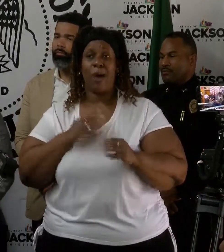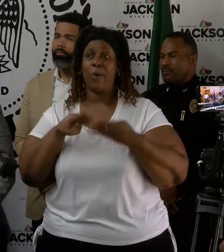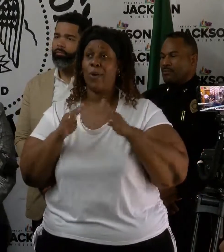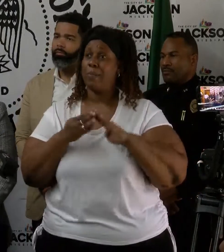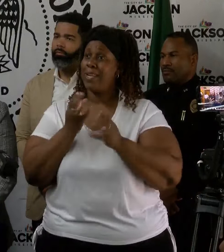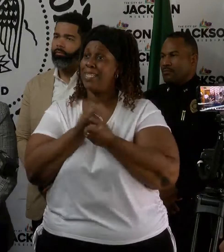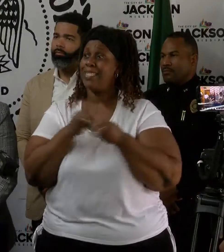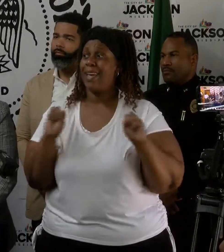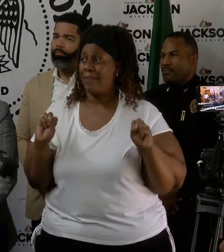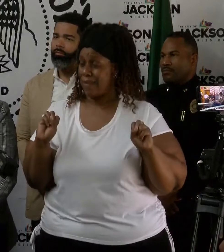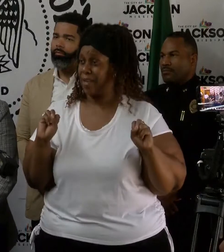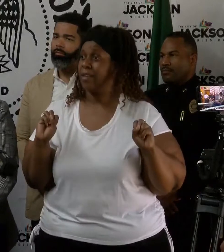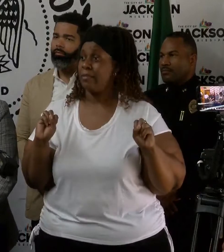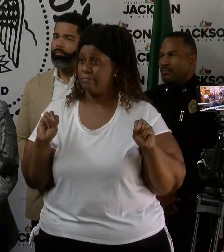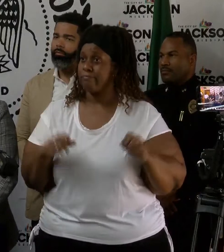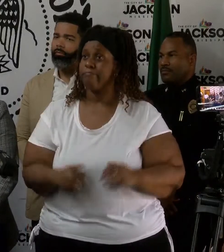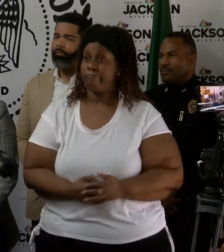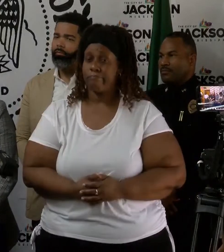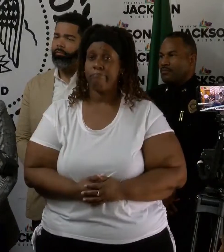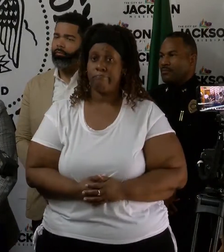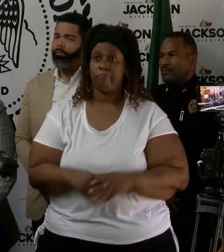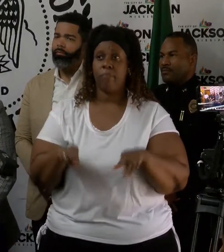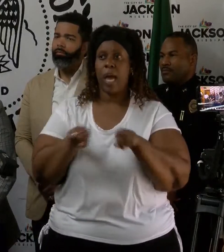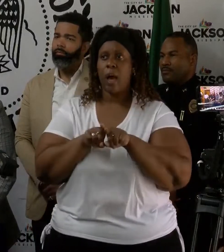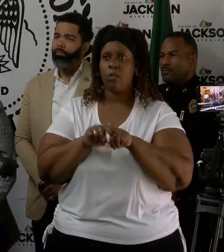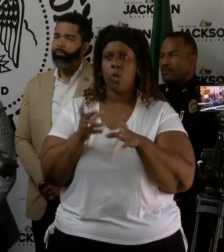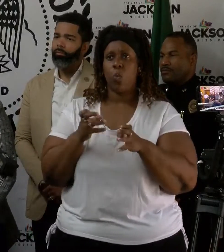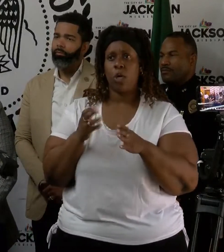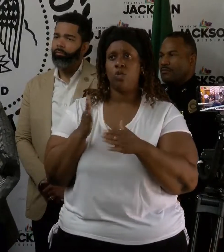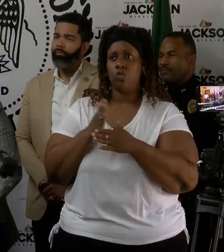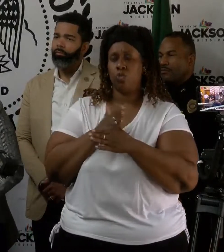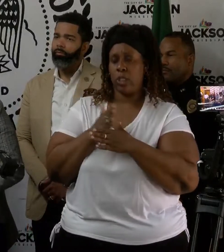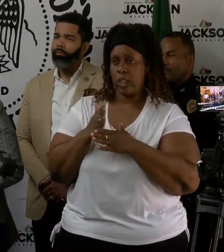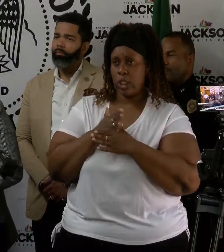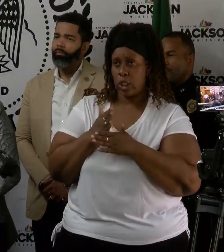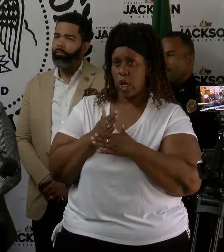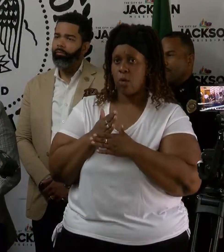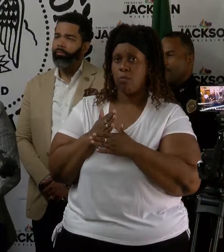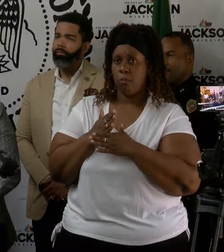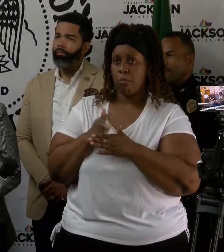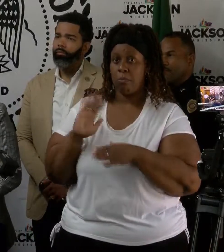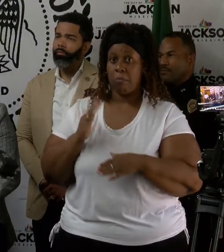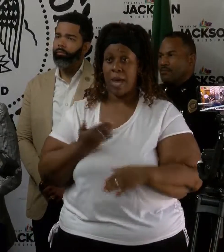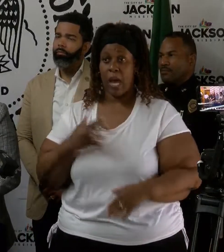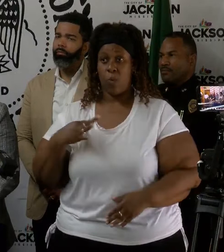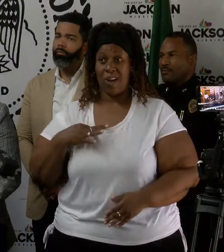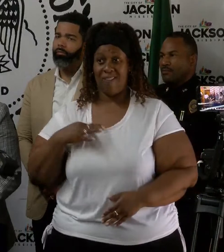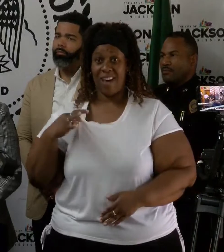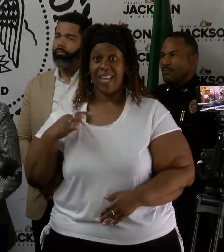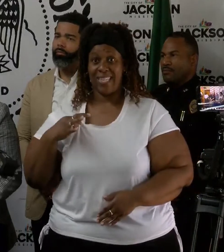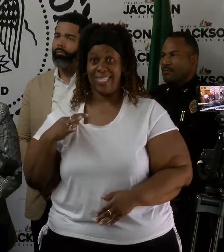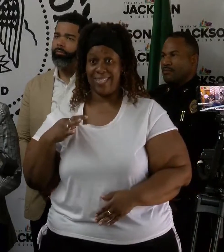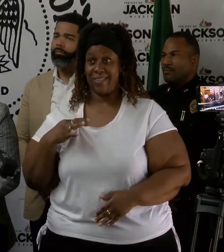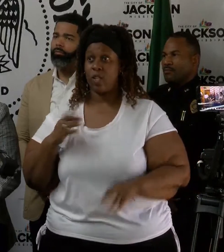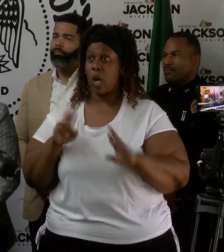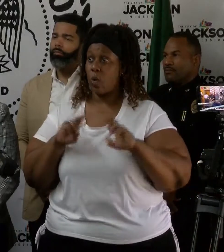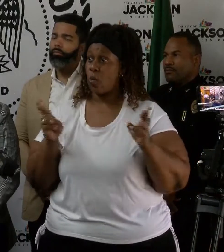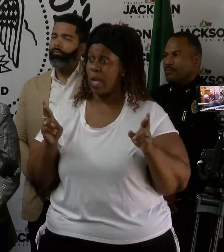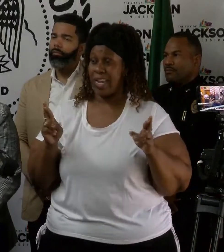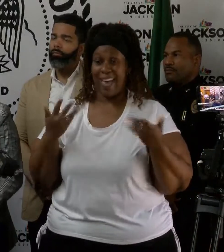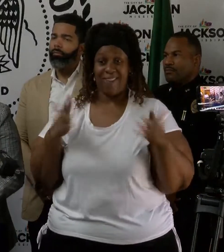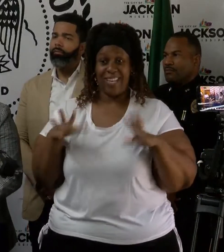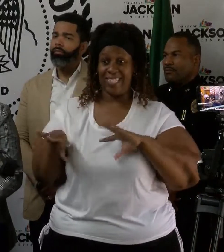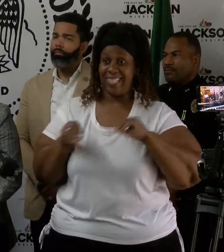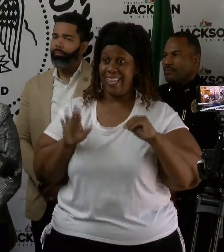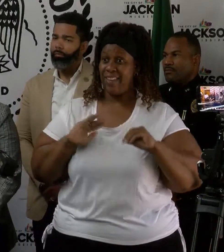are safe. So I also want to share that our volunteers are on standby. I just left